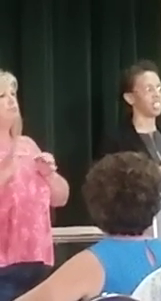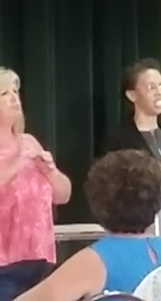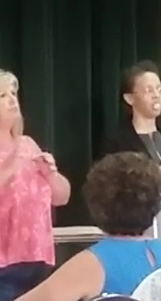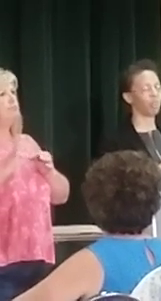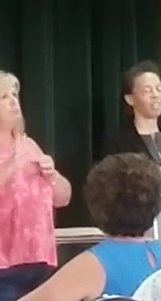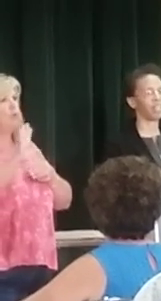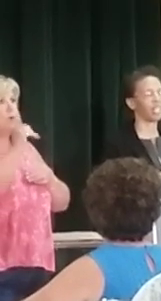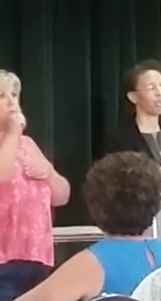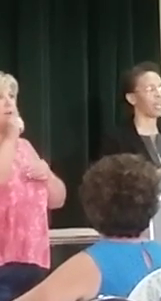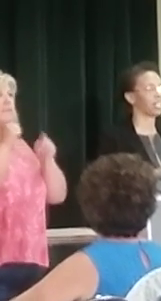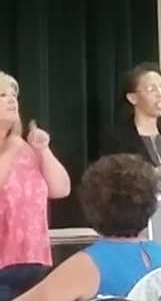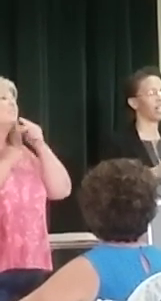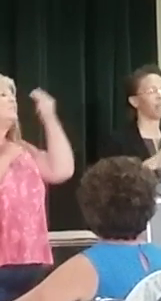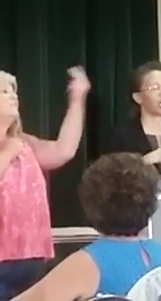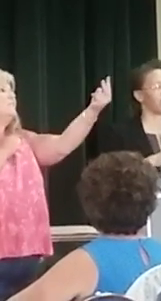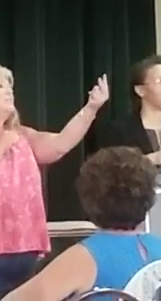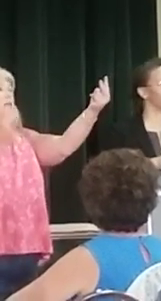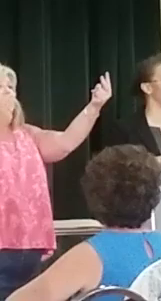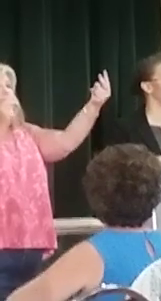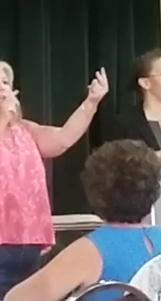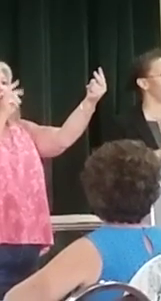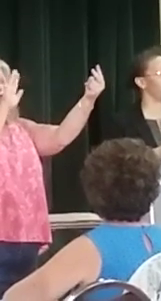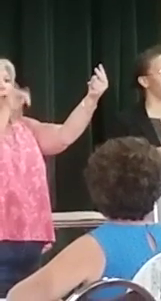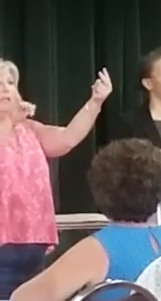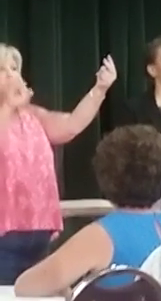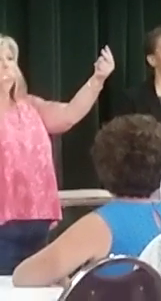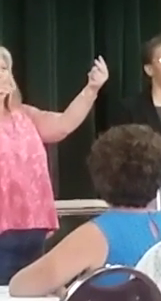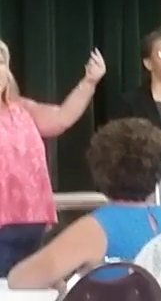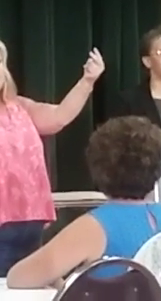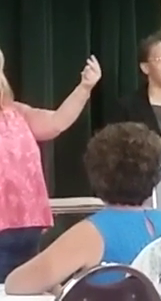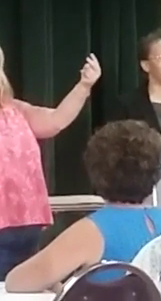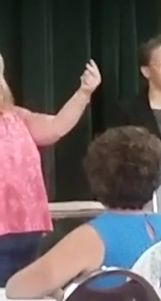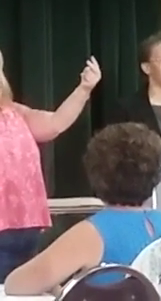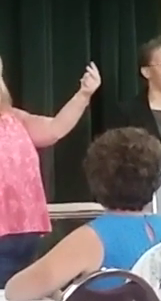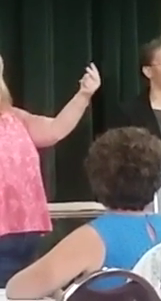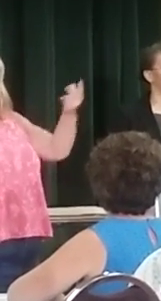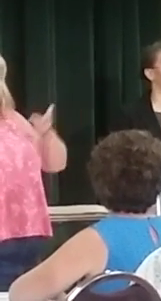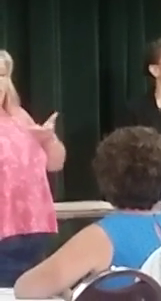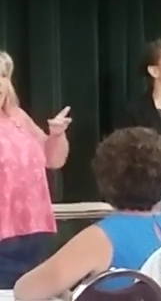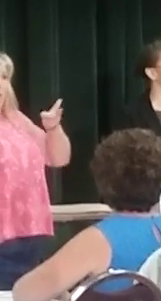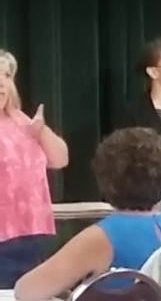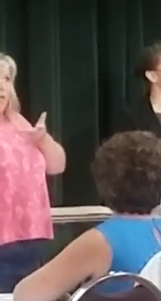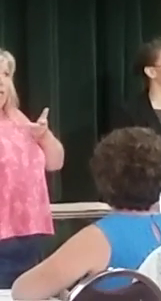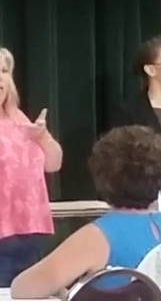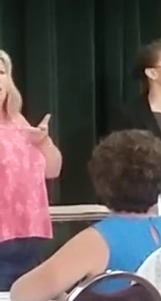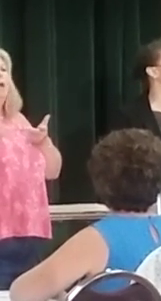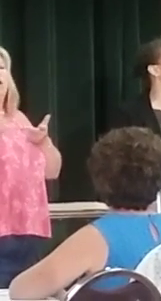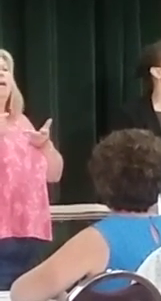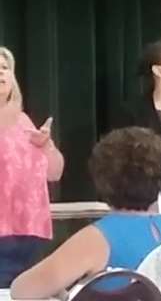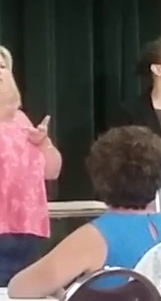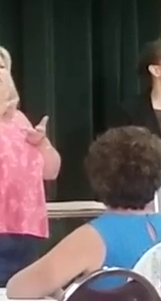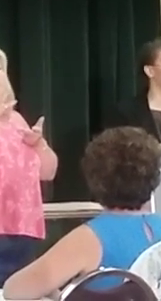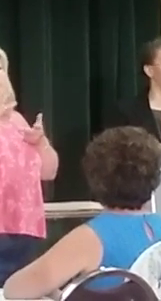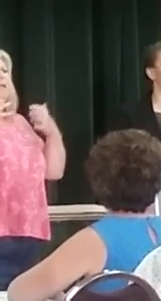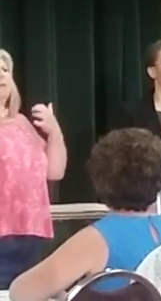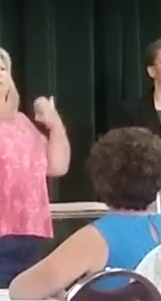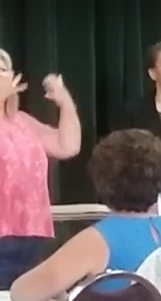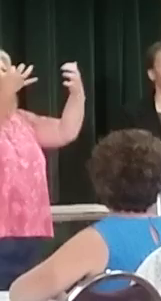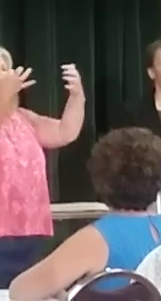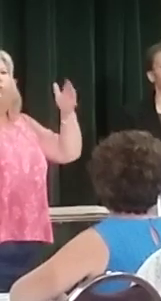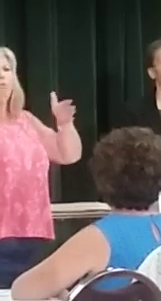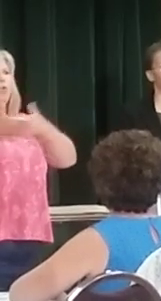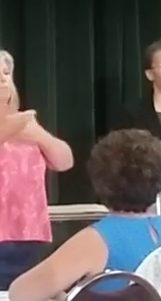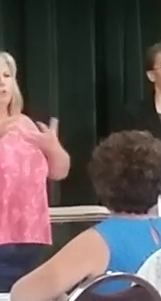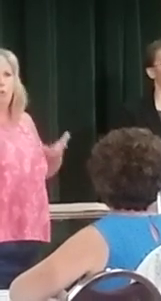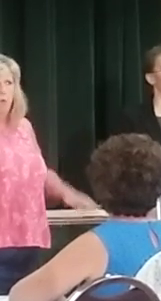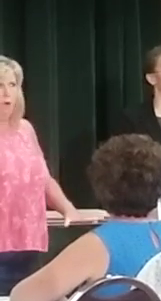and Justin, they're waving at the back there, and myself. If you'd like to do a private statement, and don't want to speak in public, but have something that you